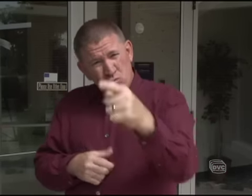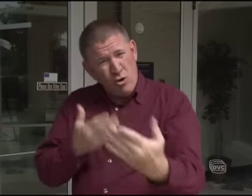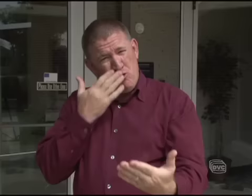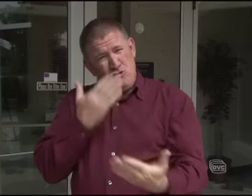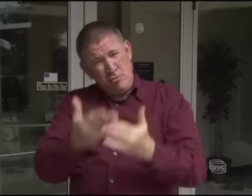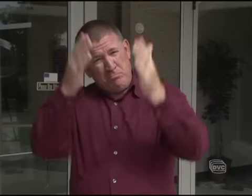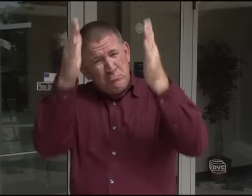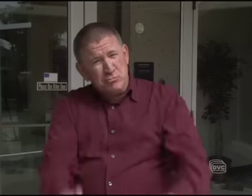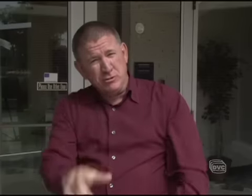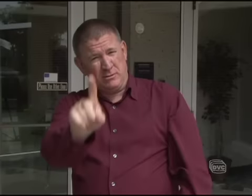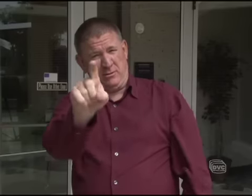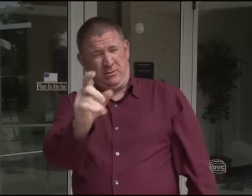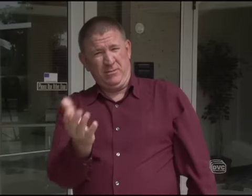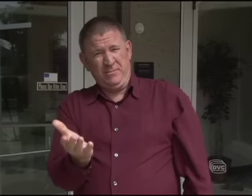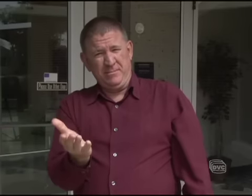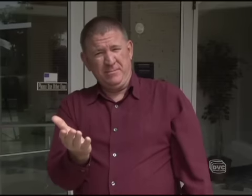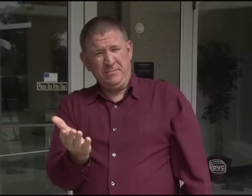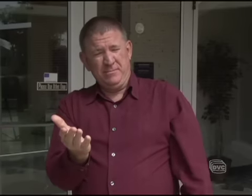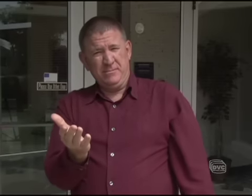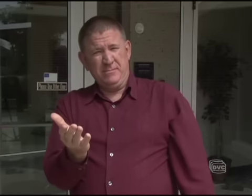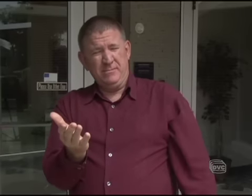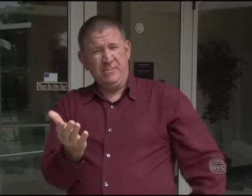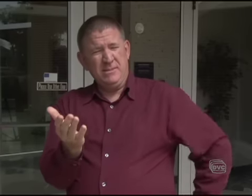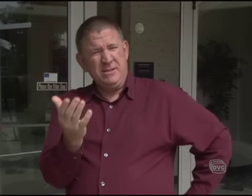Are you a good person? This is a serious question.